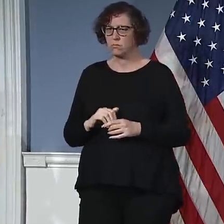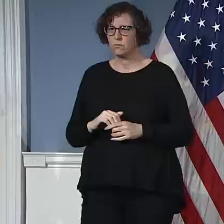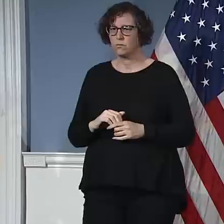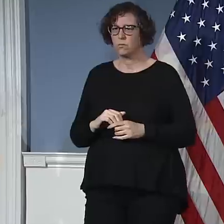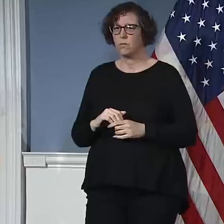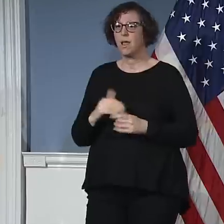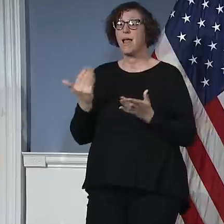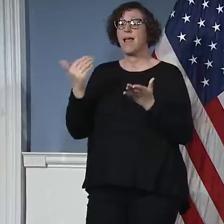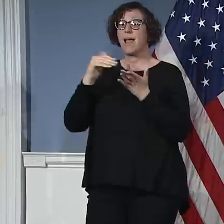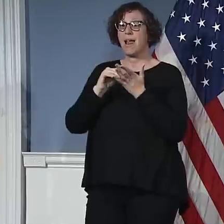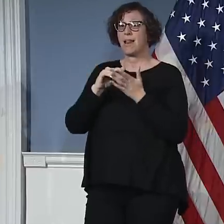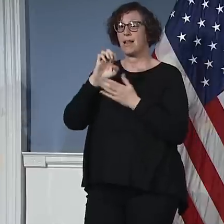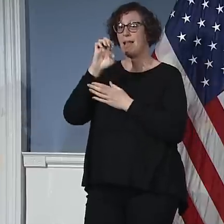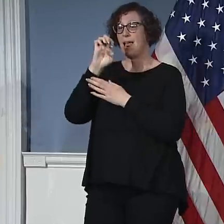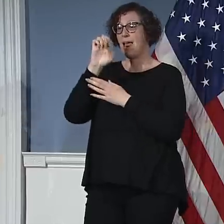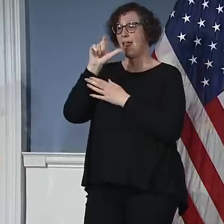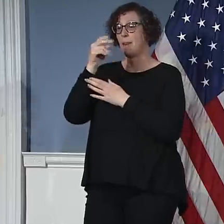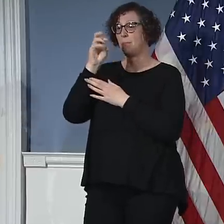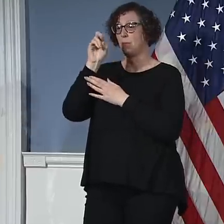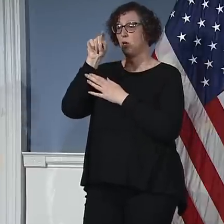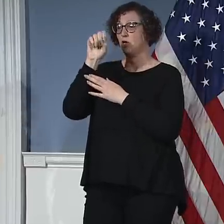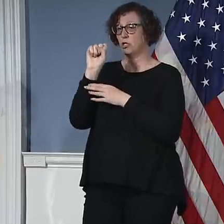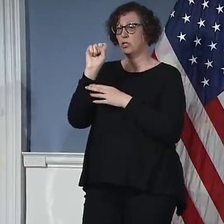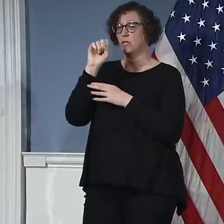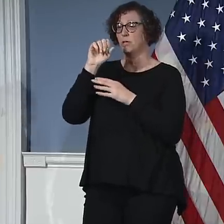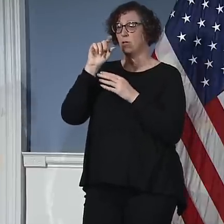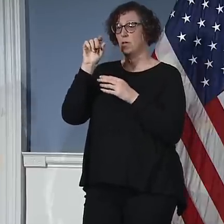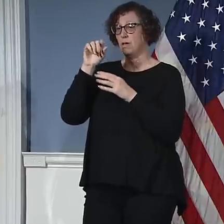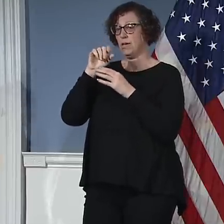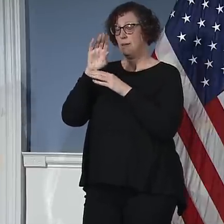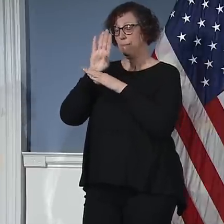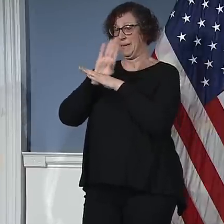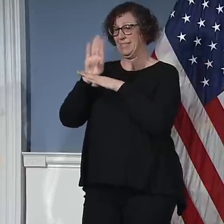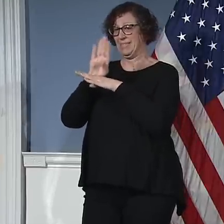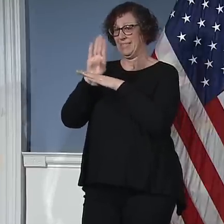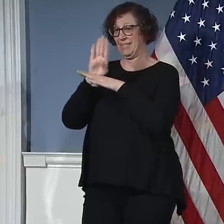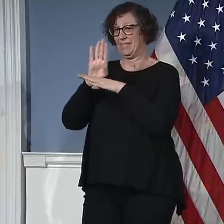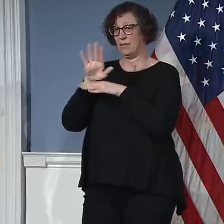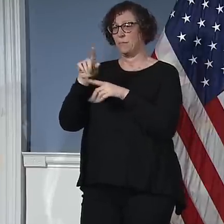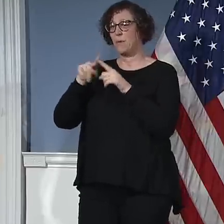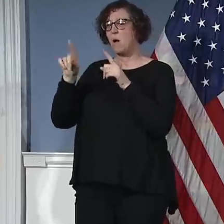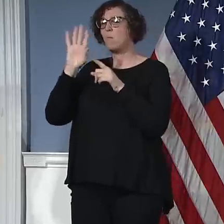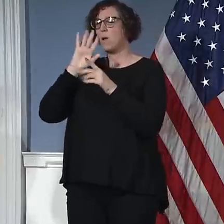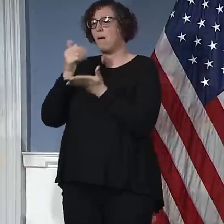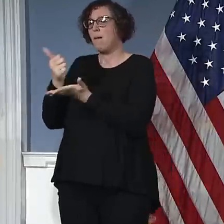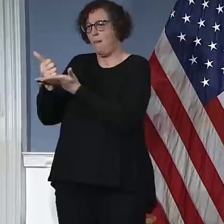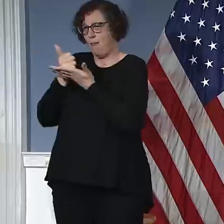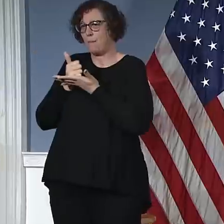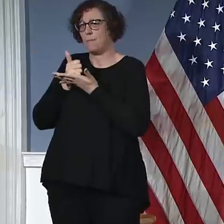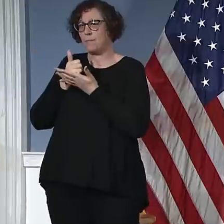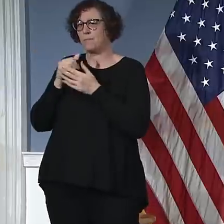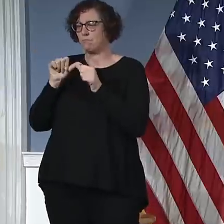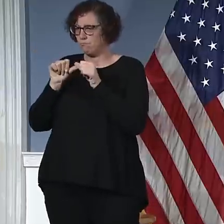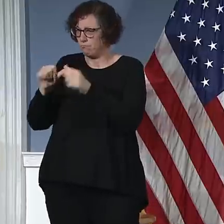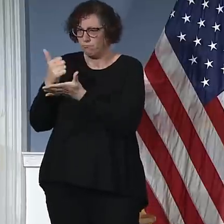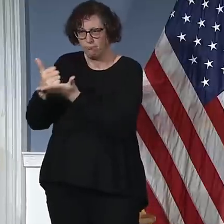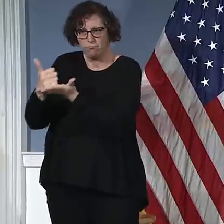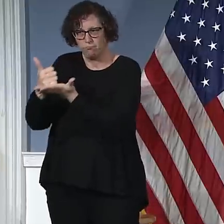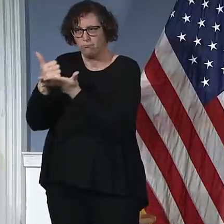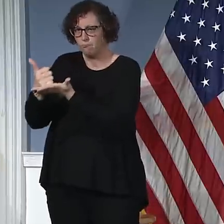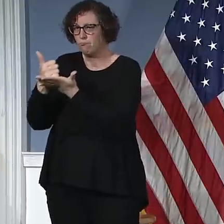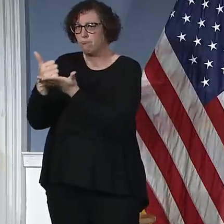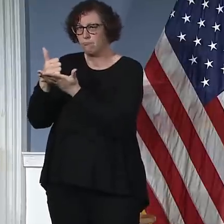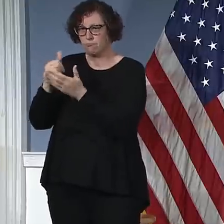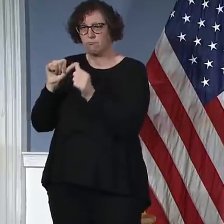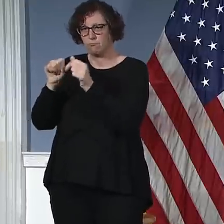and personnel. But I don't think it's really easy to say, go here, don't go here, go to this other place. And it just doesn't strike me